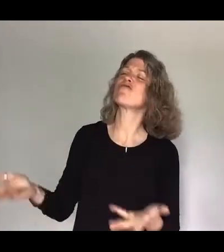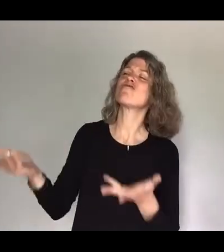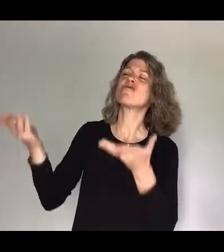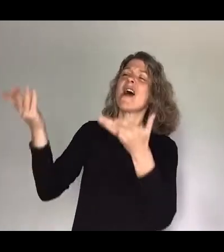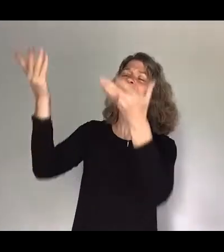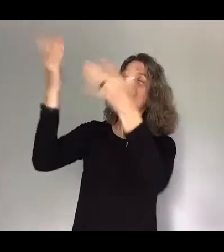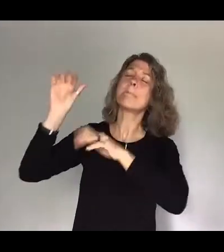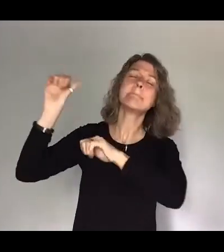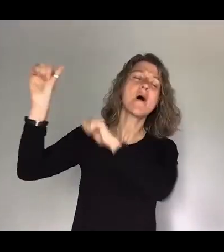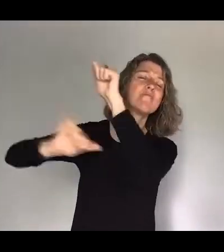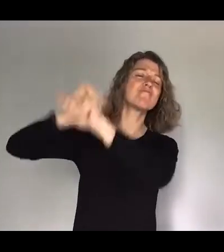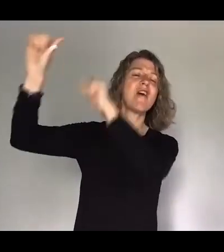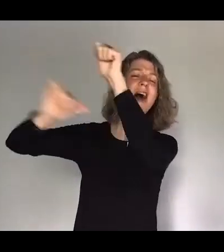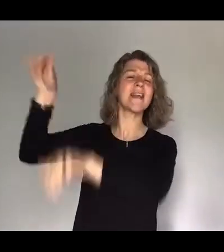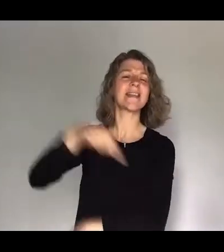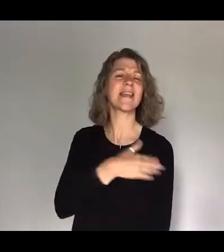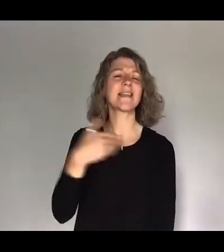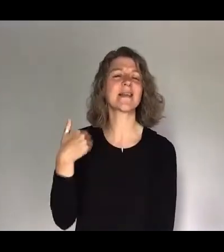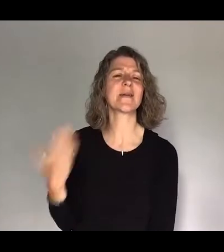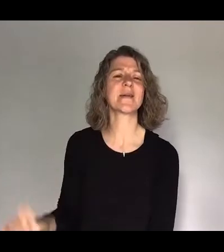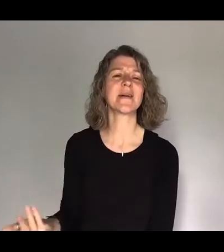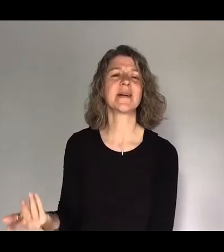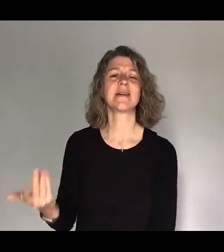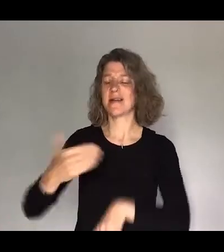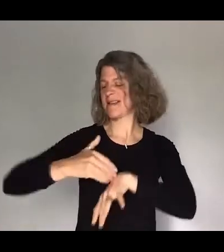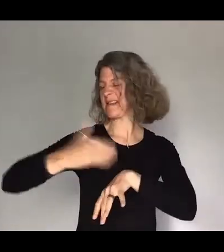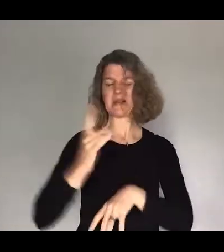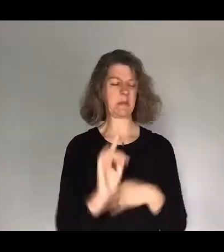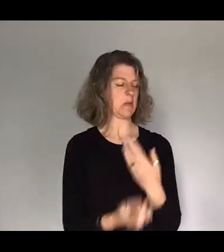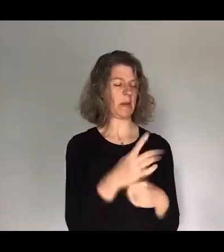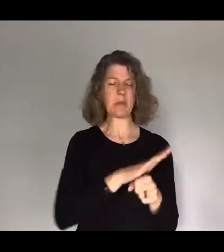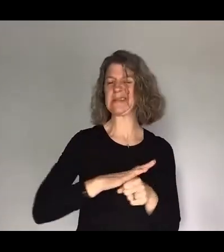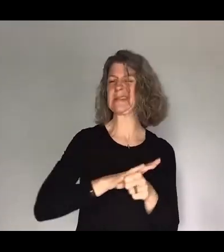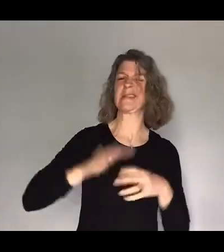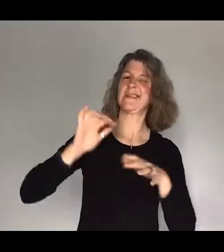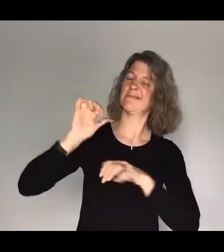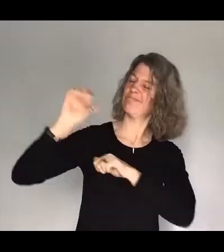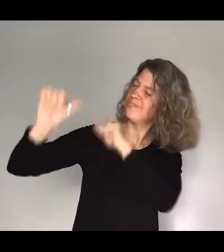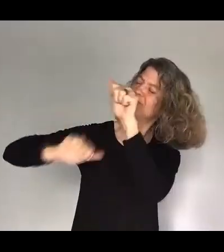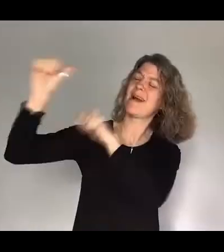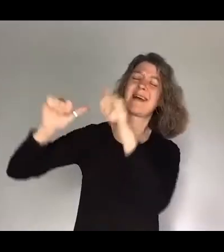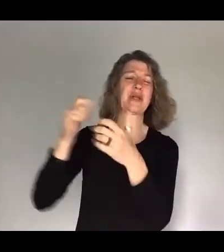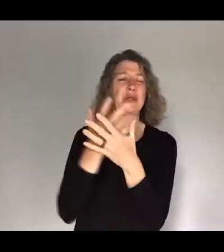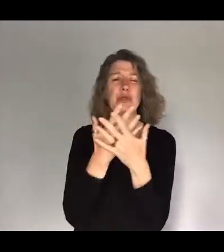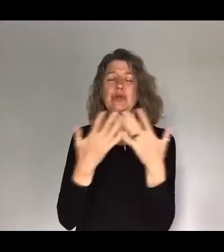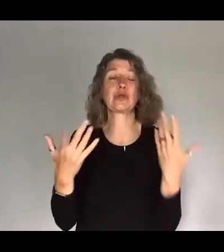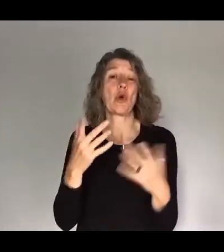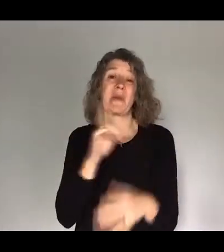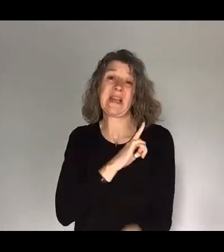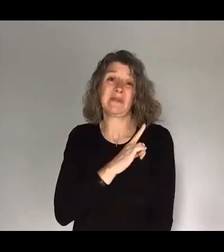this morning And defy all logic You know we can find so many reasons to be silent We can find so many